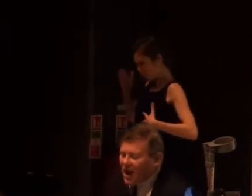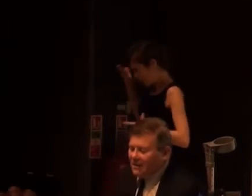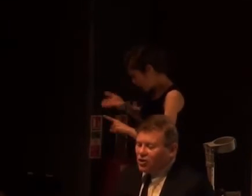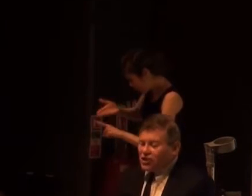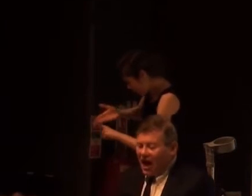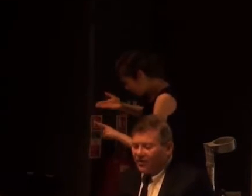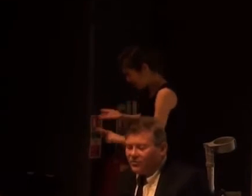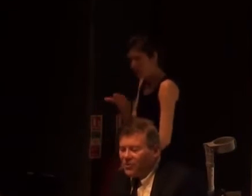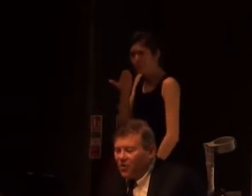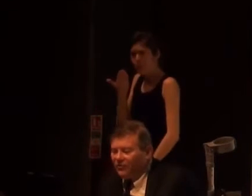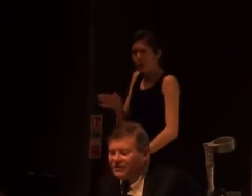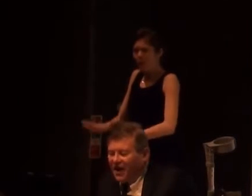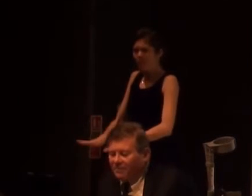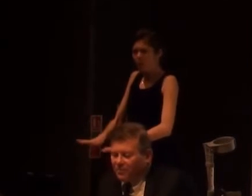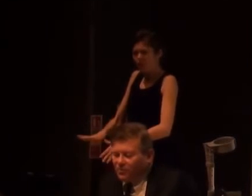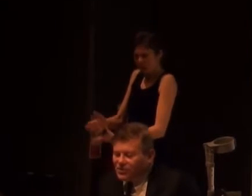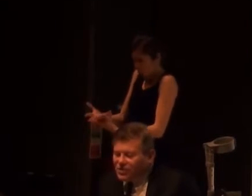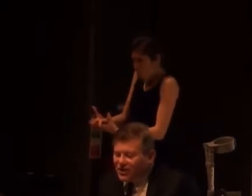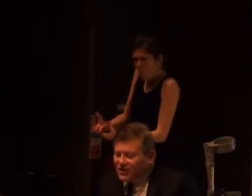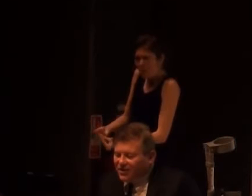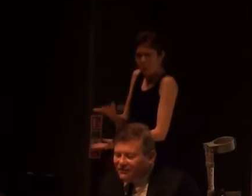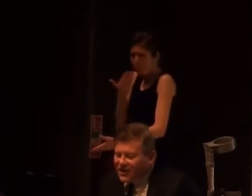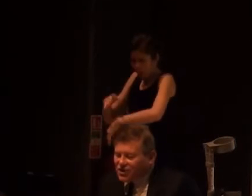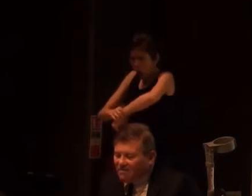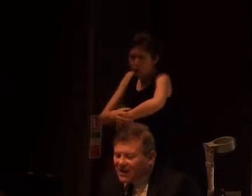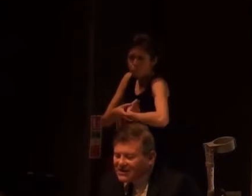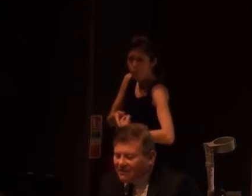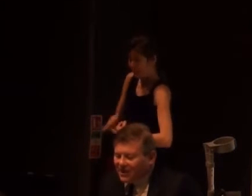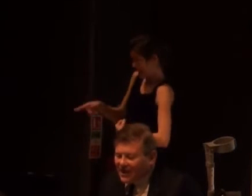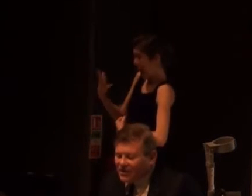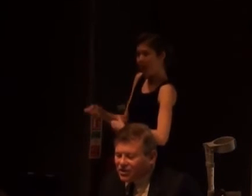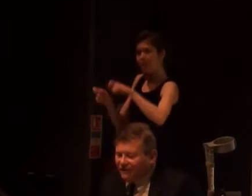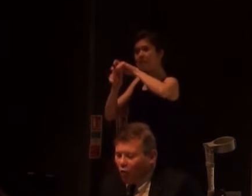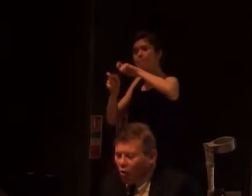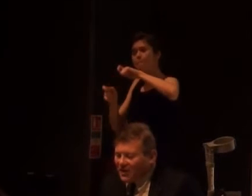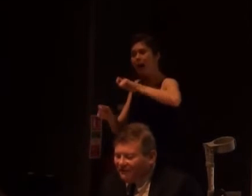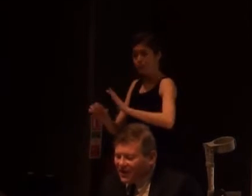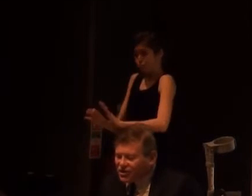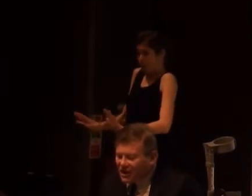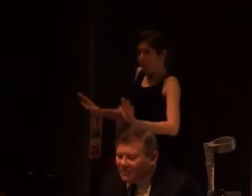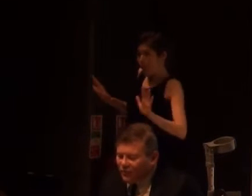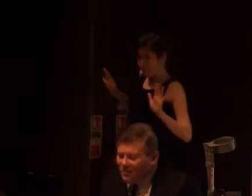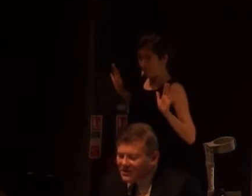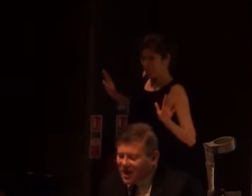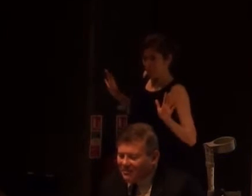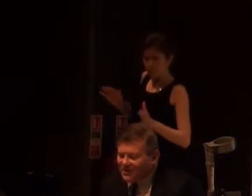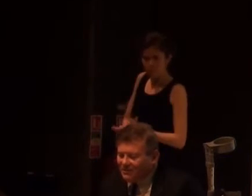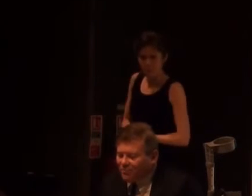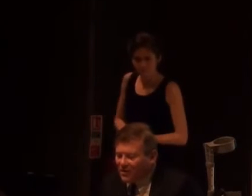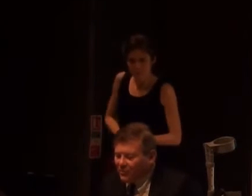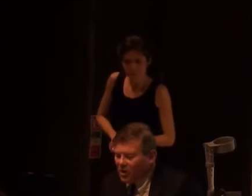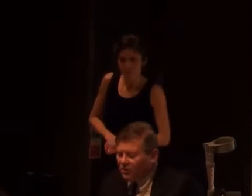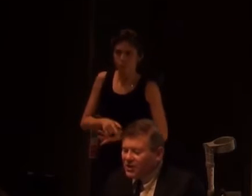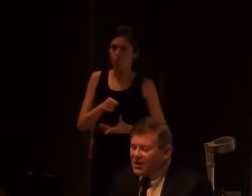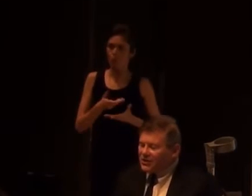comes on, I am curtailed of this fair proportion, cheated of feature by dissembling nature, deformed, unfinished, sent before my time into